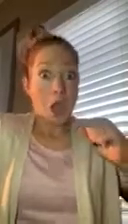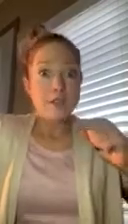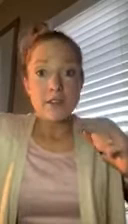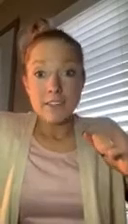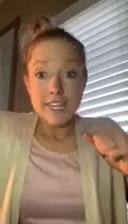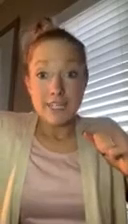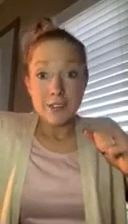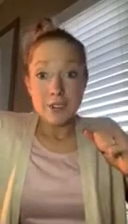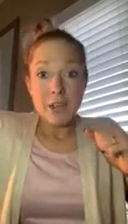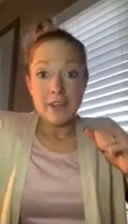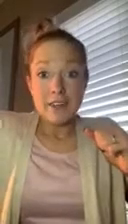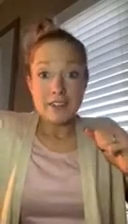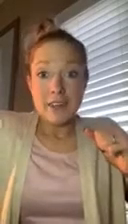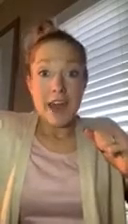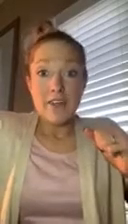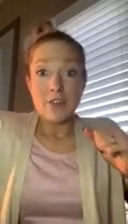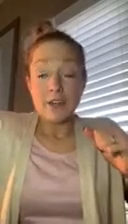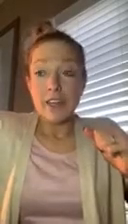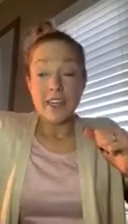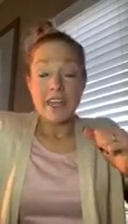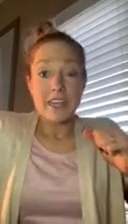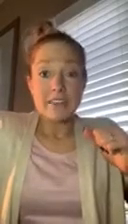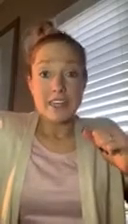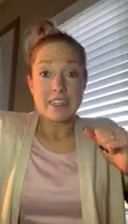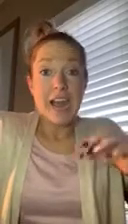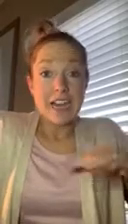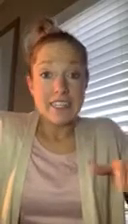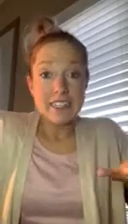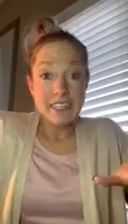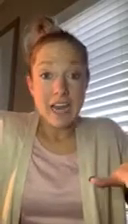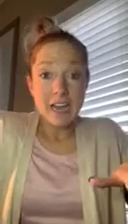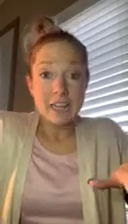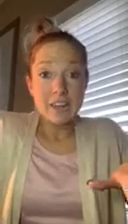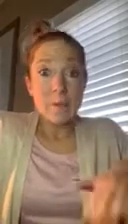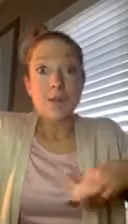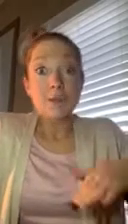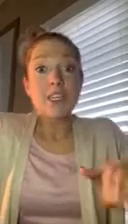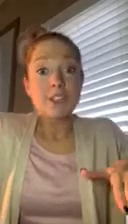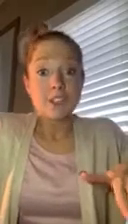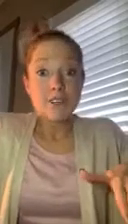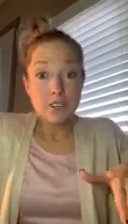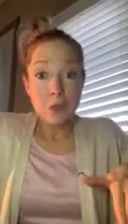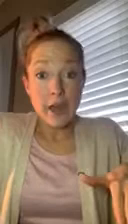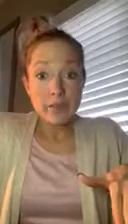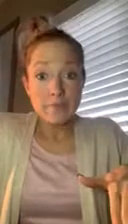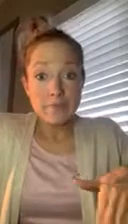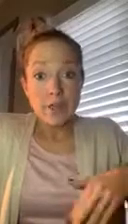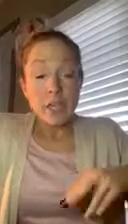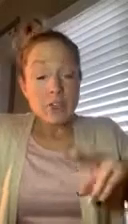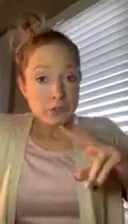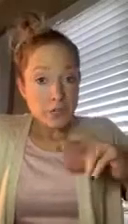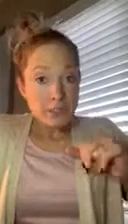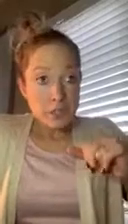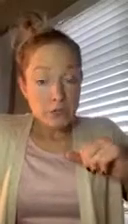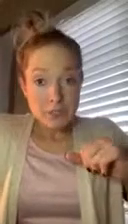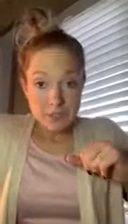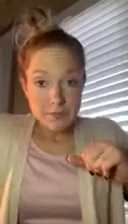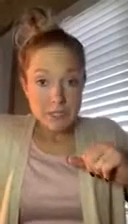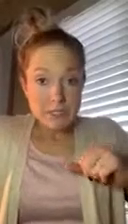It's like he's trying not to laugh, or like he thinks that is hiding his lie, but it really just gives it away. So two days ago was Christmas, right?